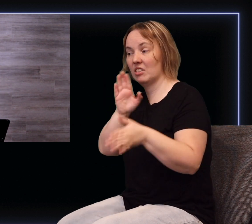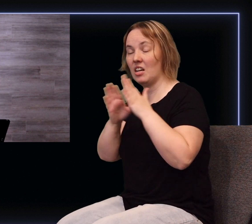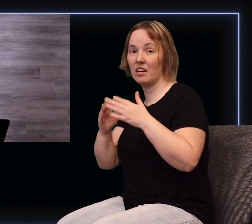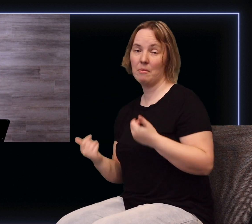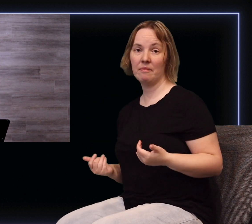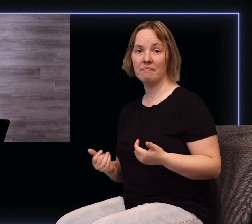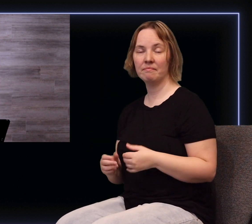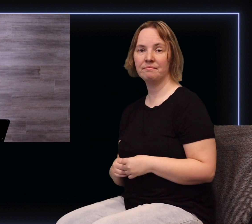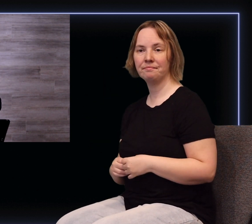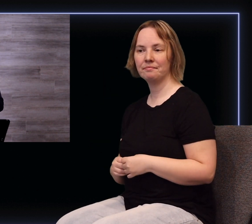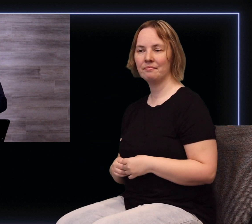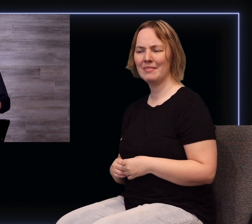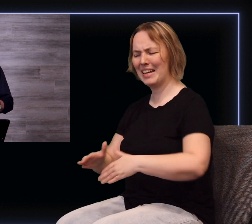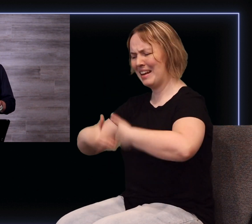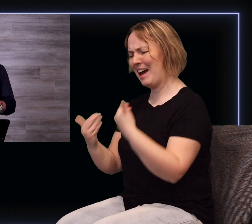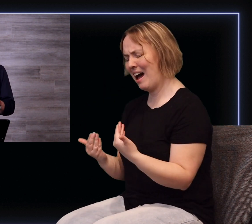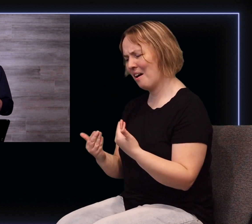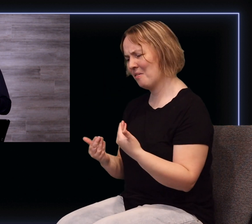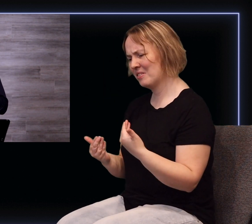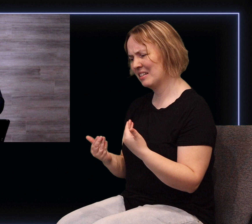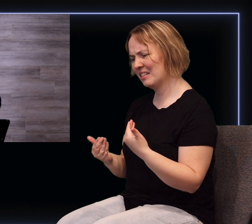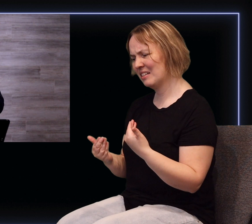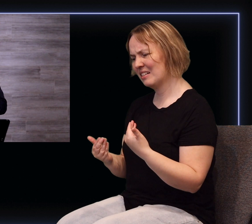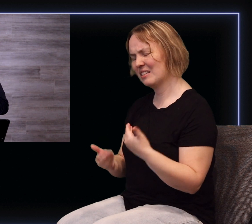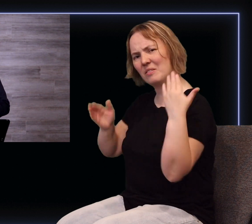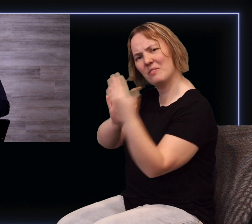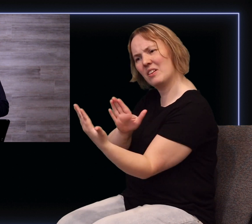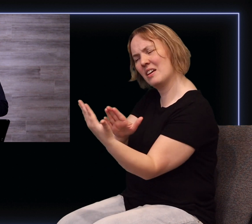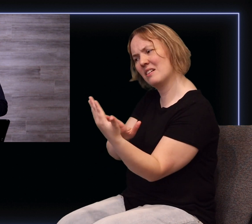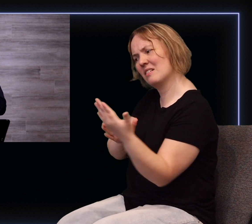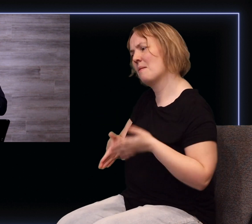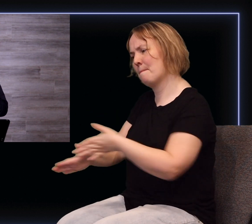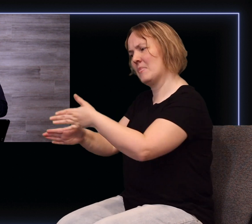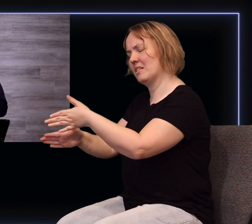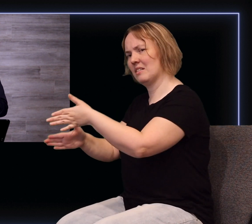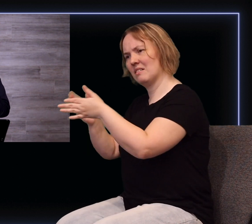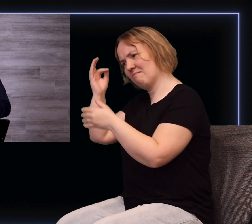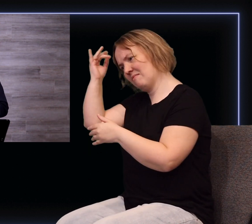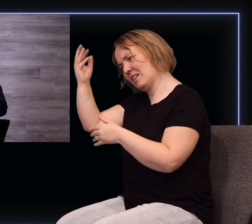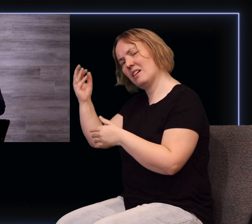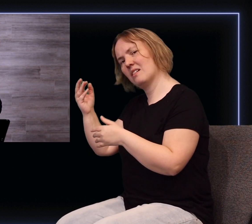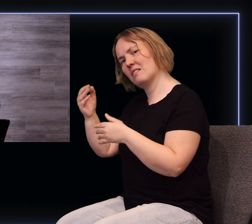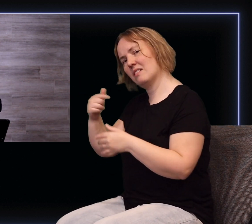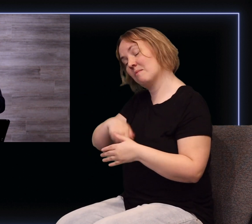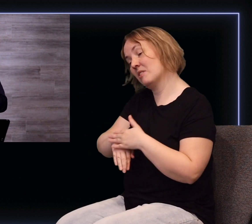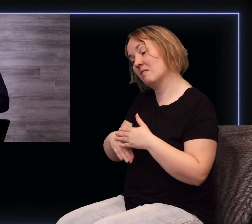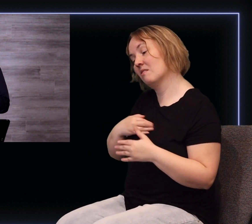was speaking about here? And how is it that he wants to counter that mindset in me so that I can actually begin to